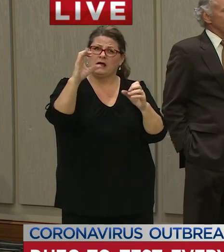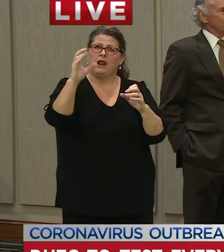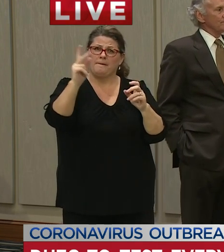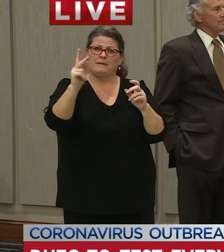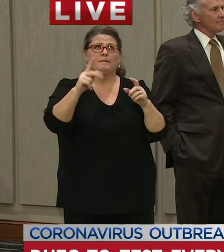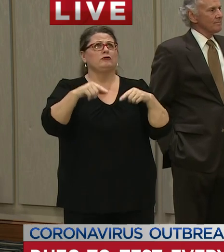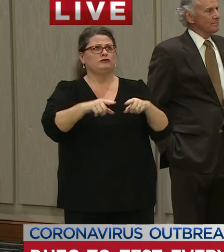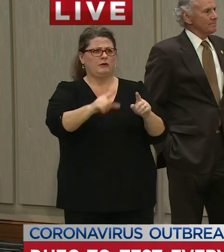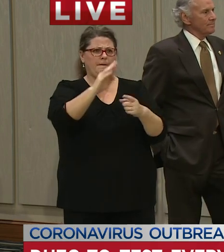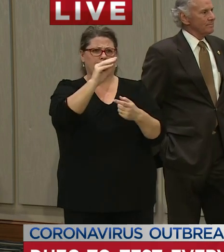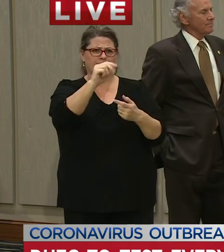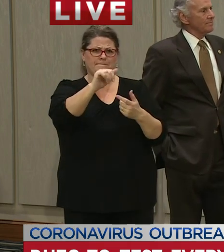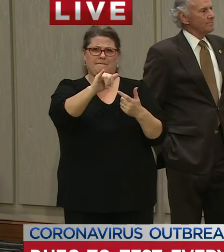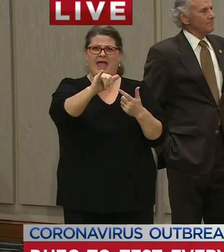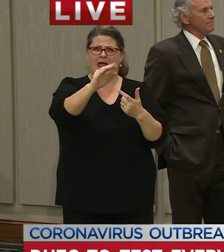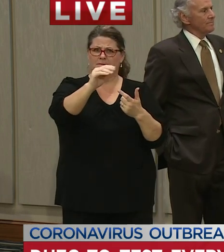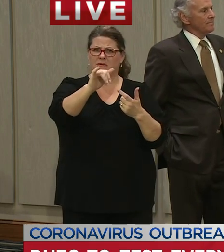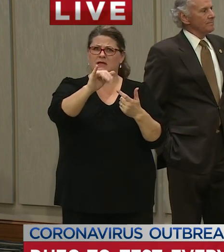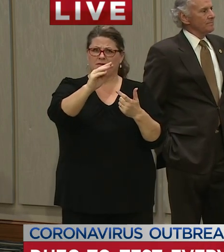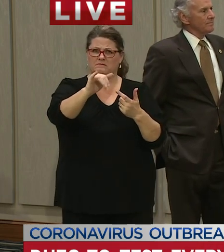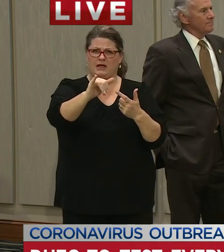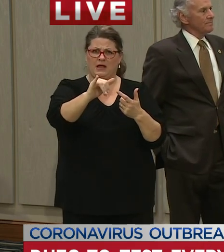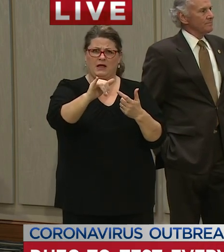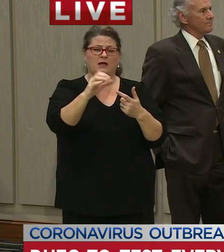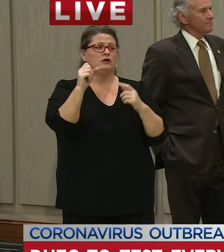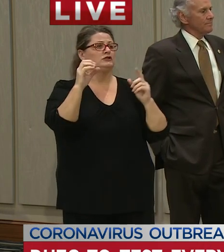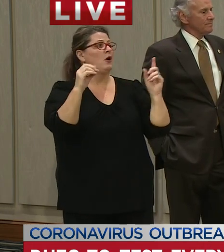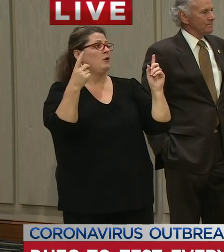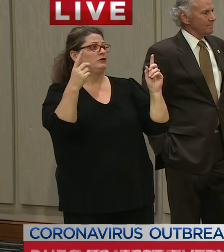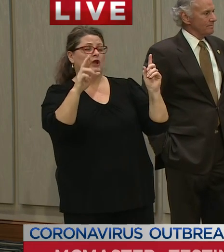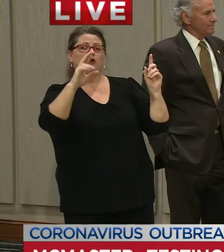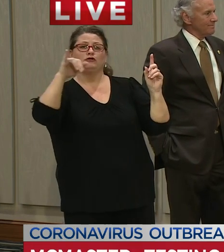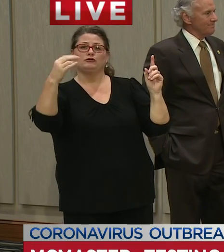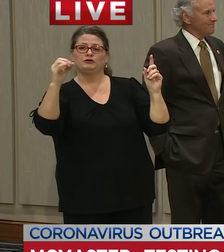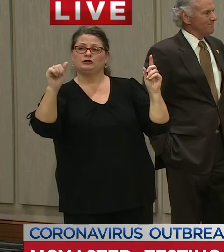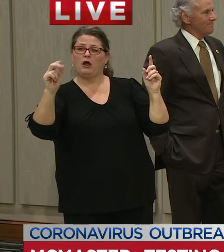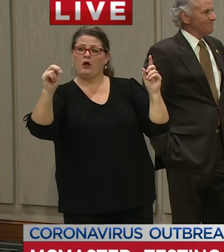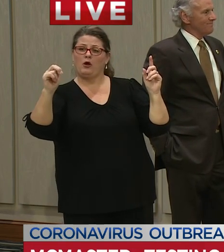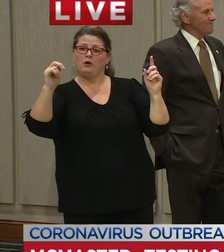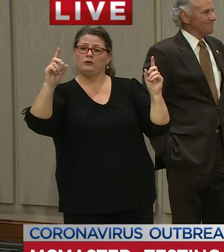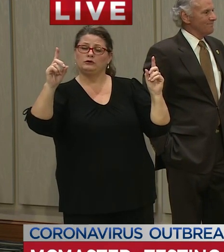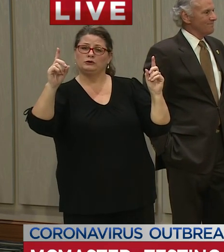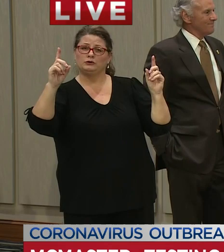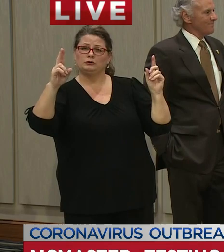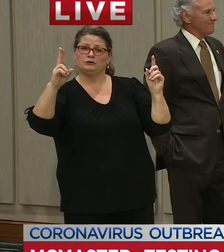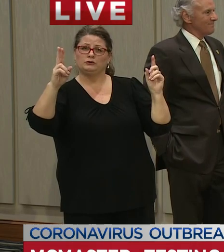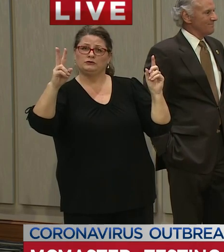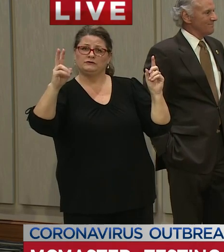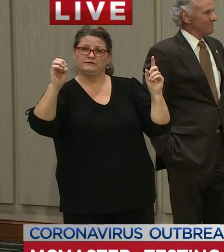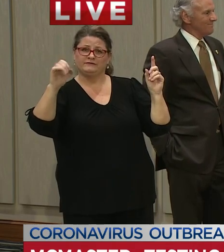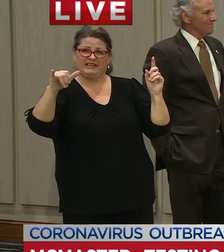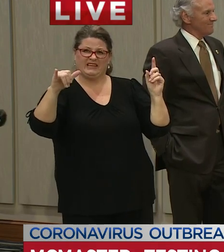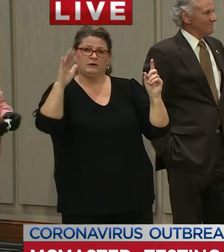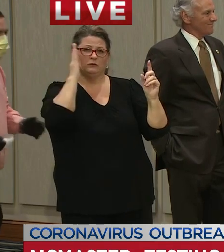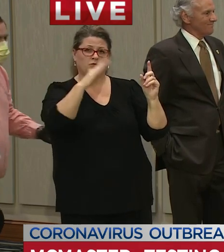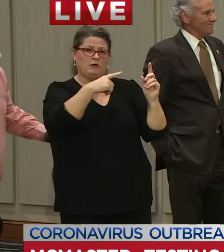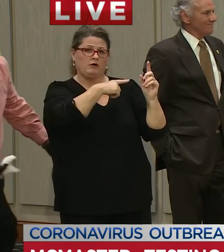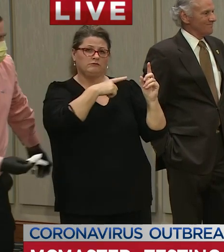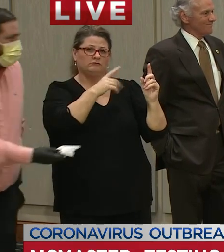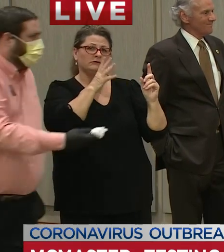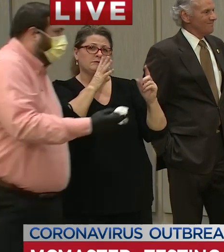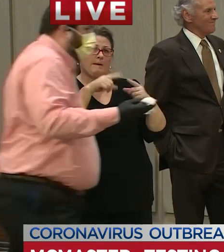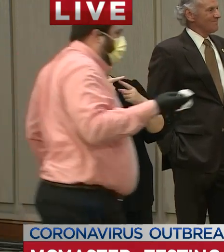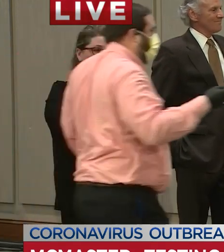months of May let me turn it over to Dr. Joan Doovey